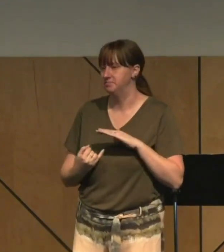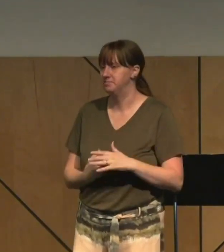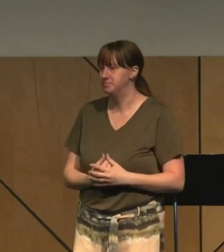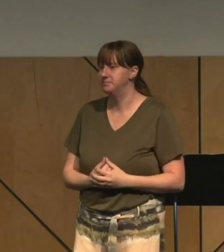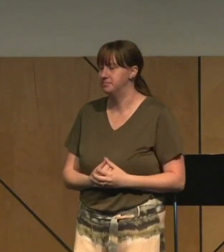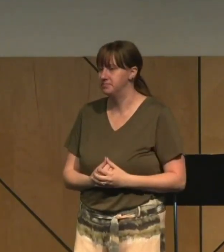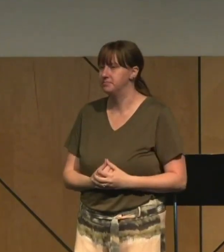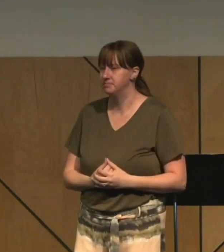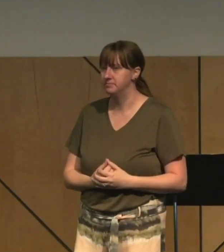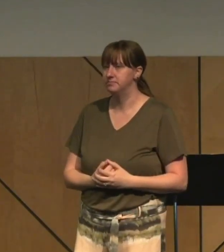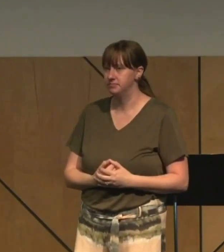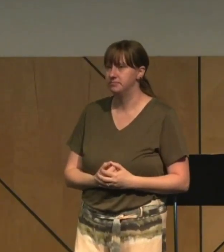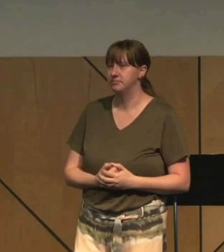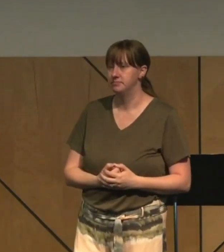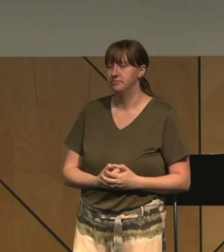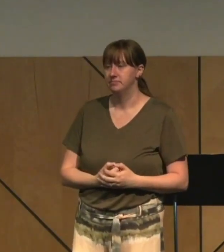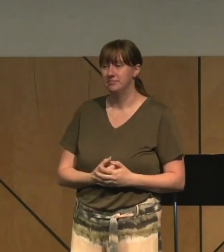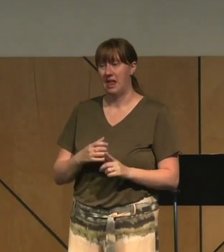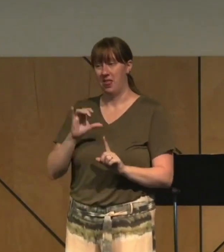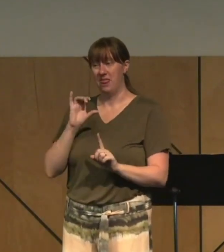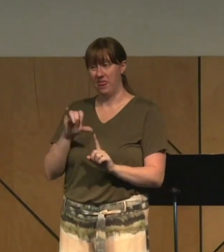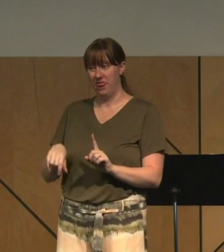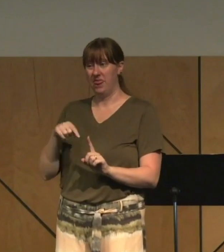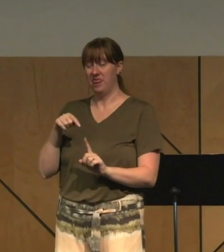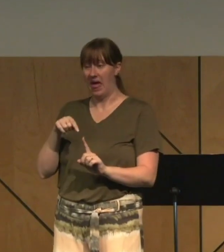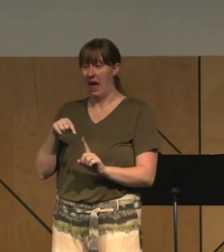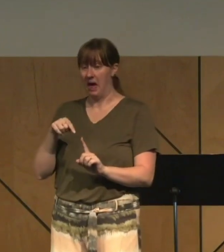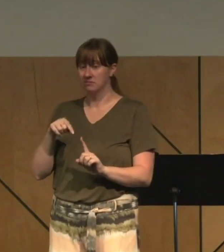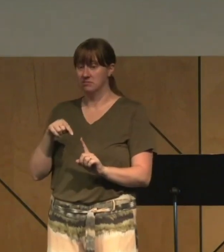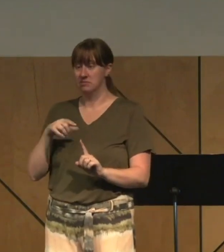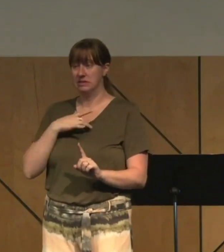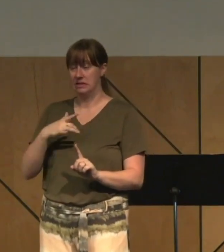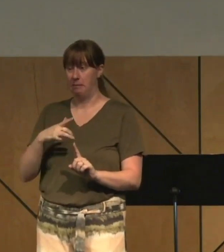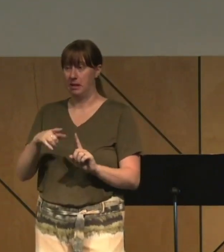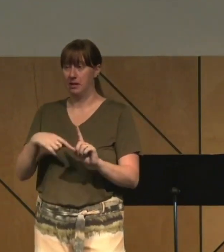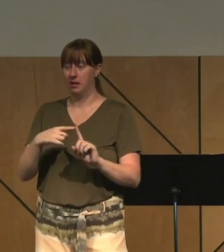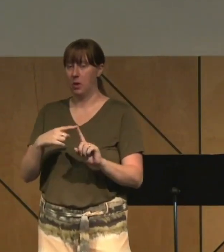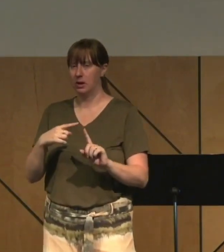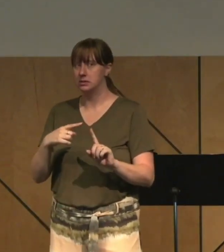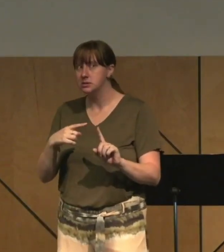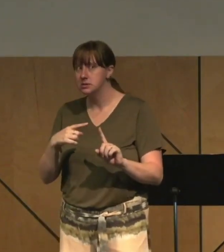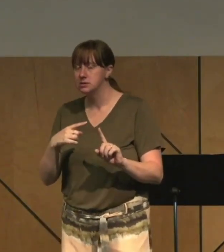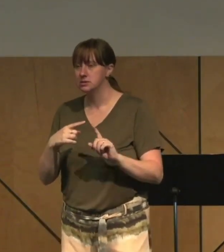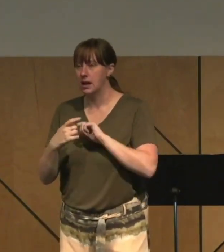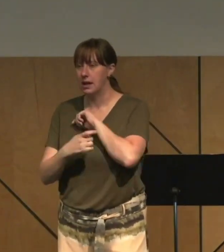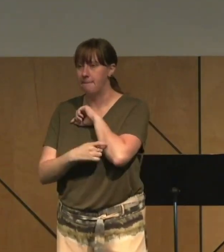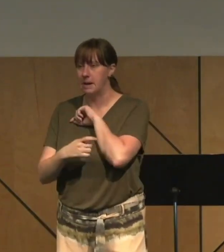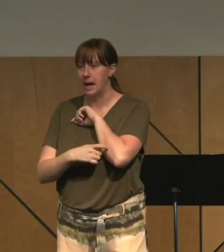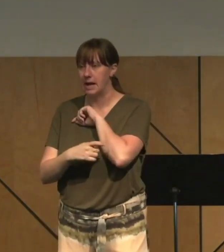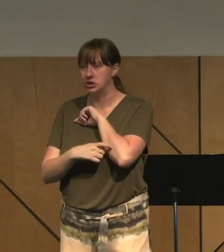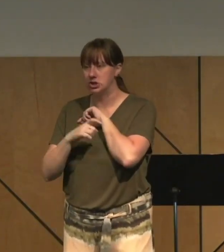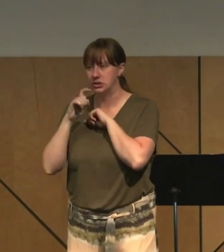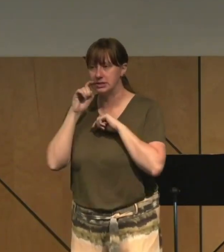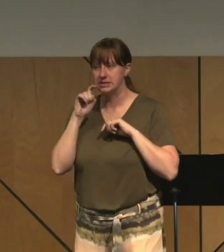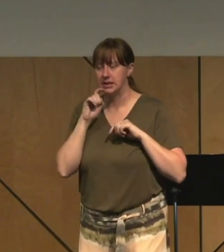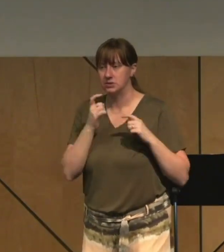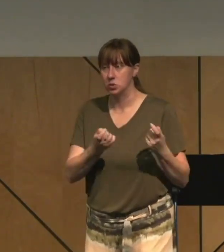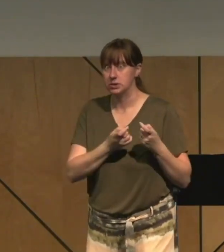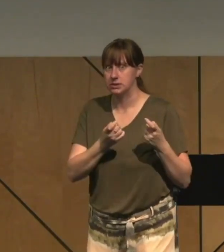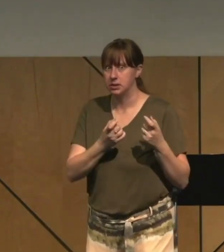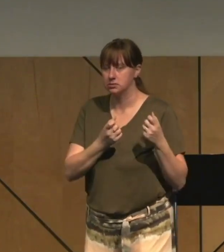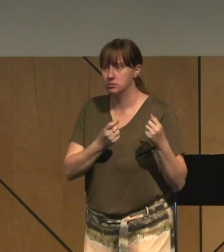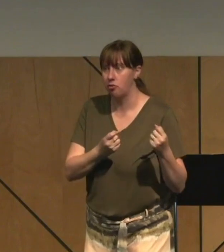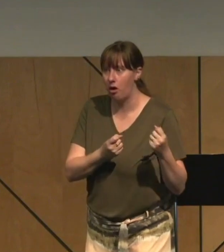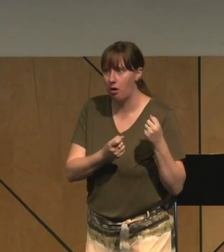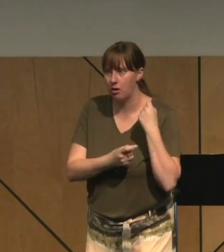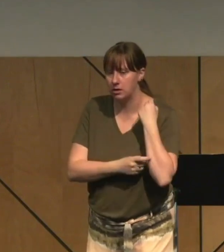which is also when the allure of sexual sin can be strongest. But if you're in a passionless marriage, if you're there right